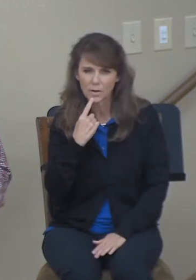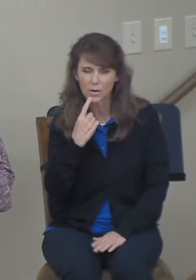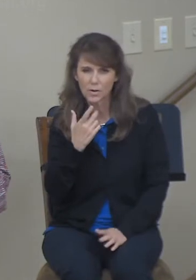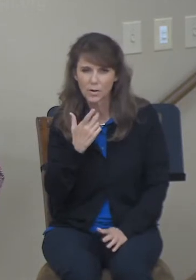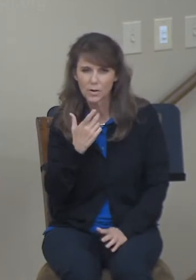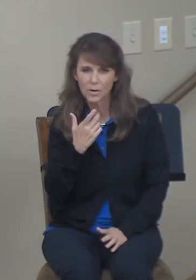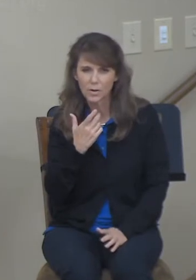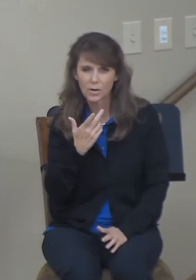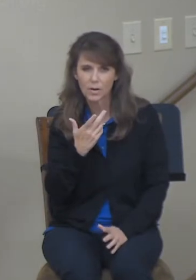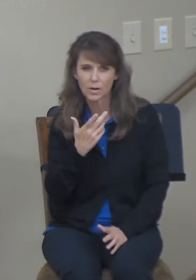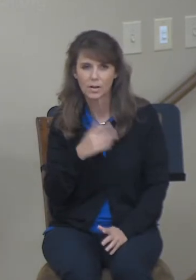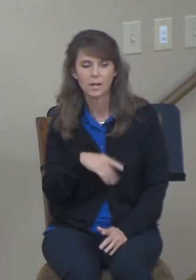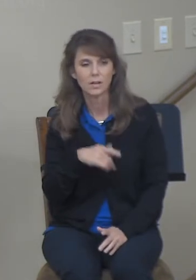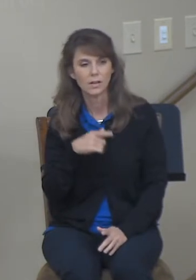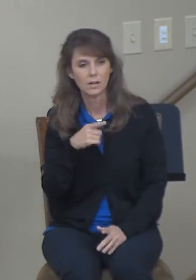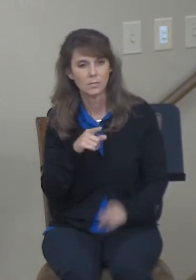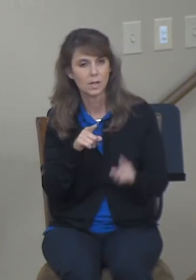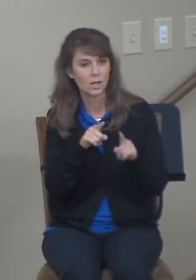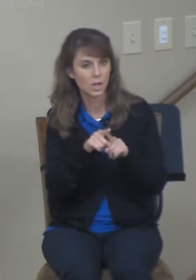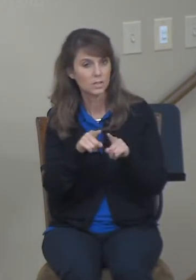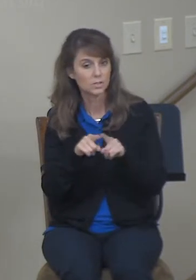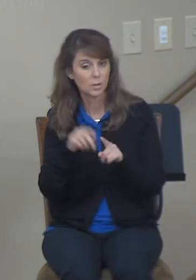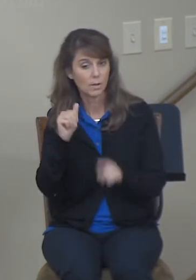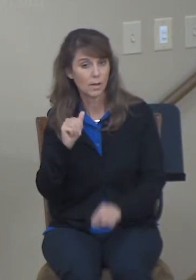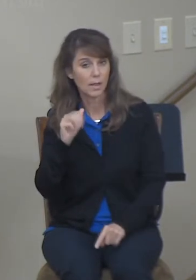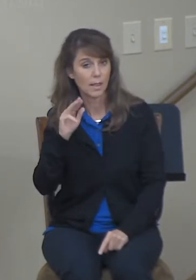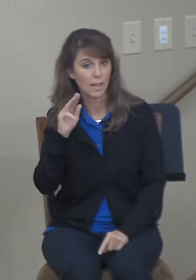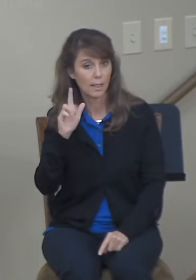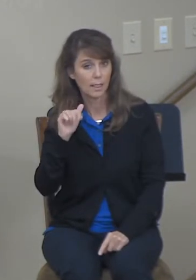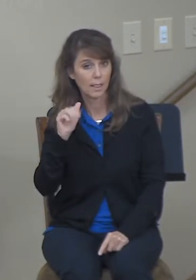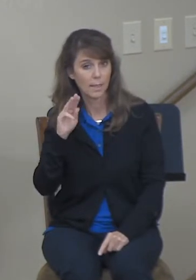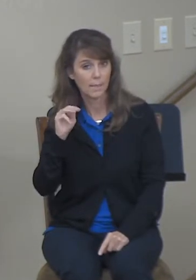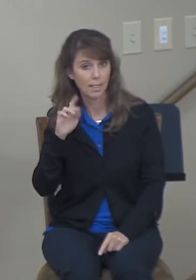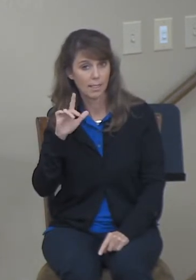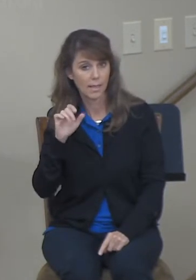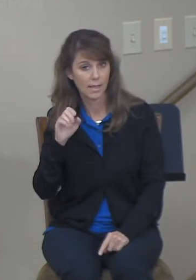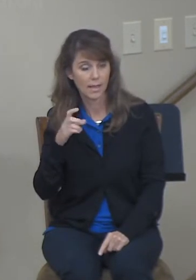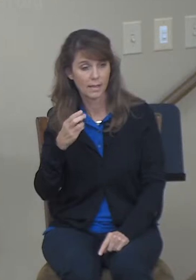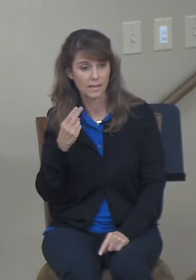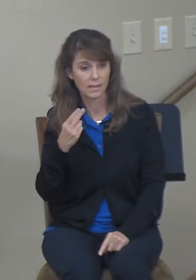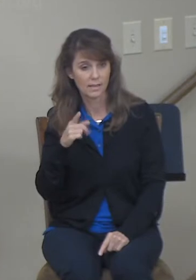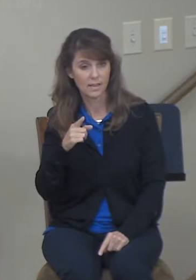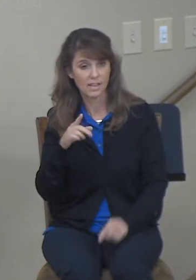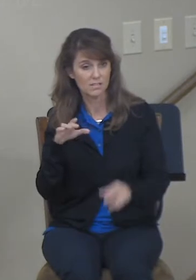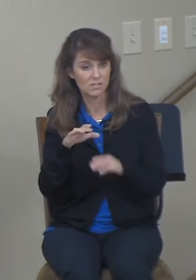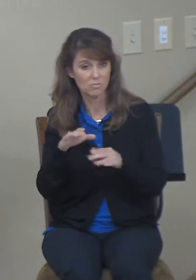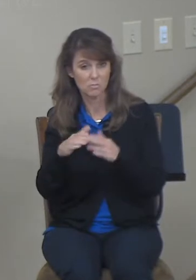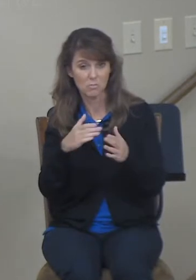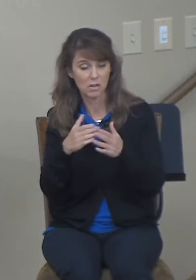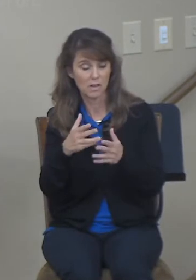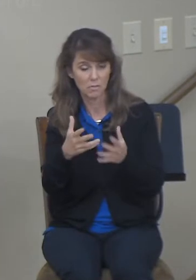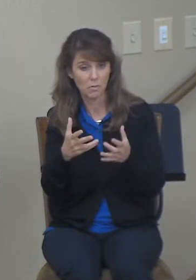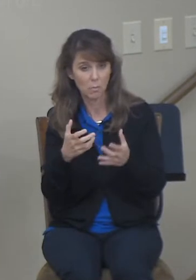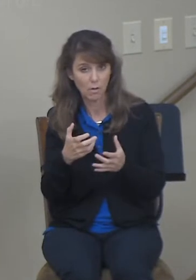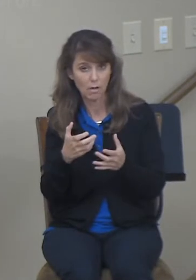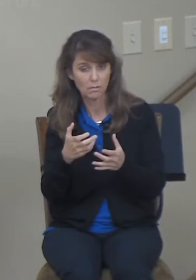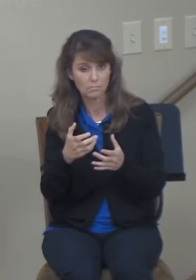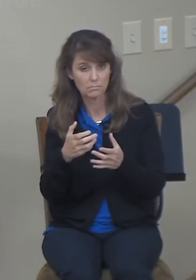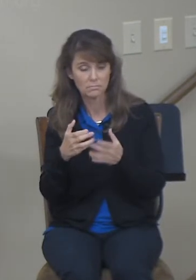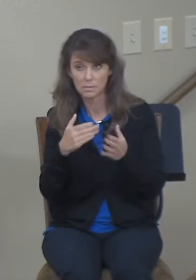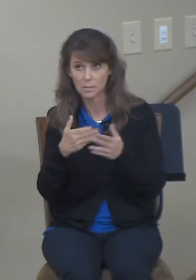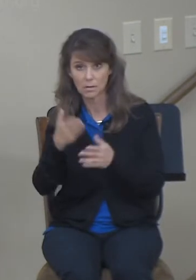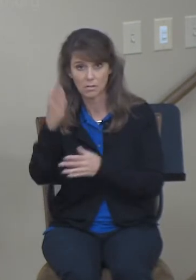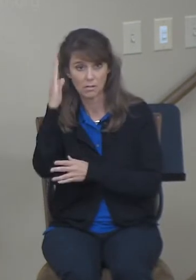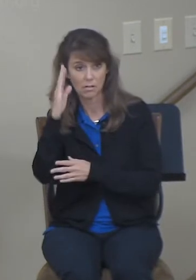But he also pointed out the fact that Elimelech seemed to be doing what was right in his own eyes despite what God had requested. And